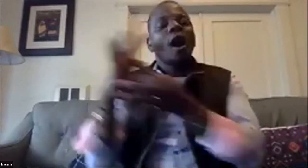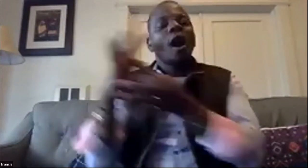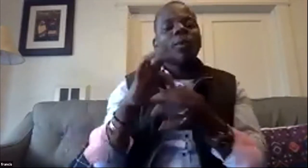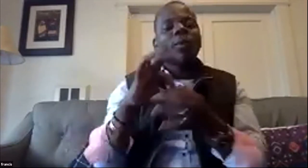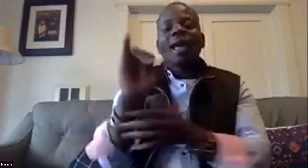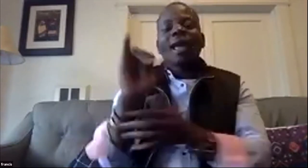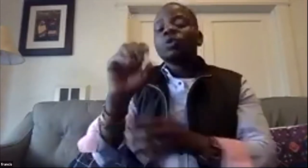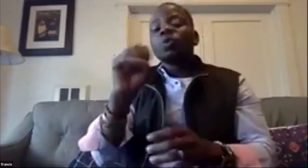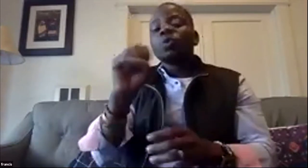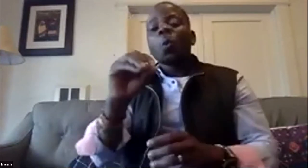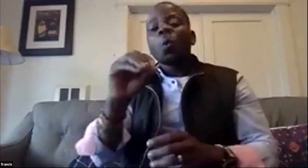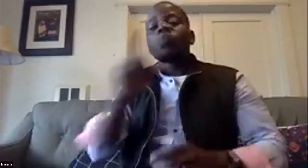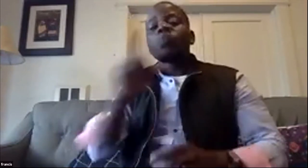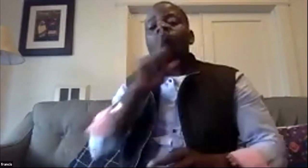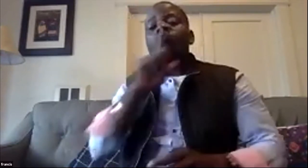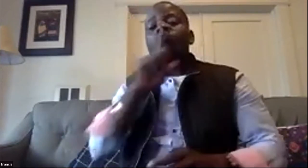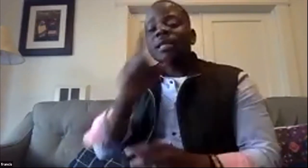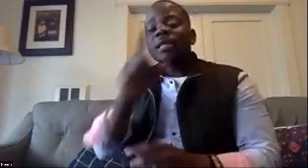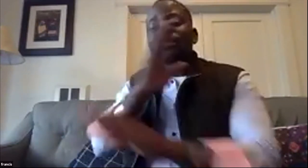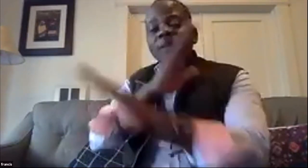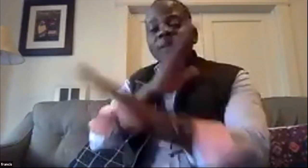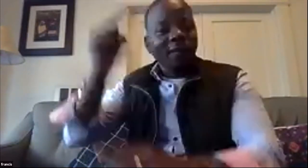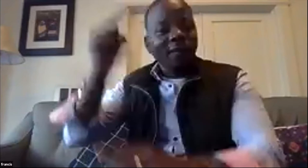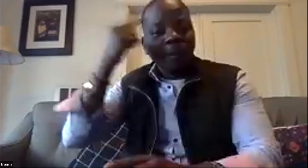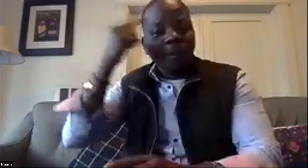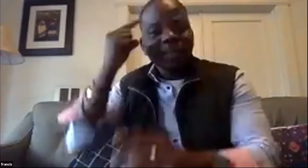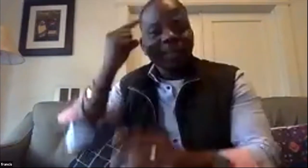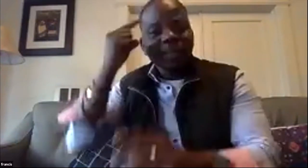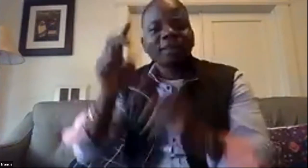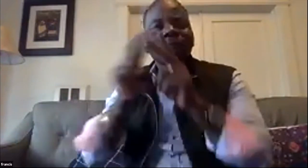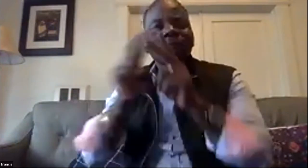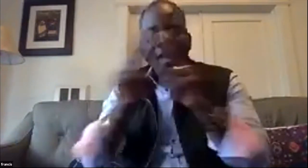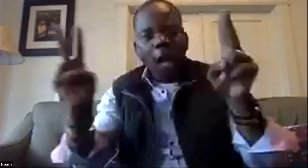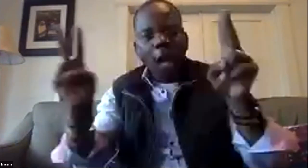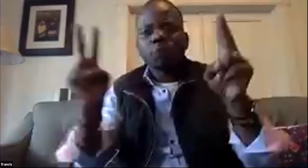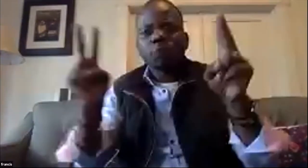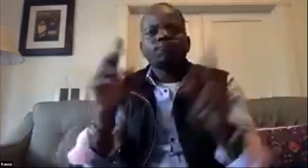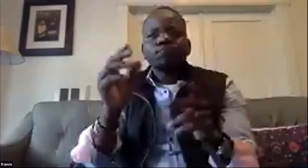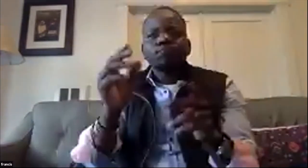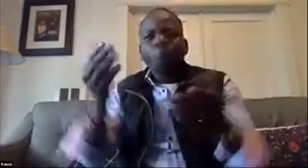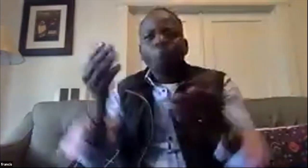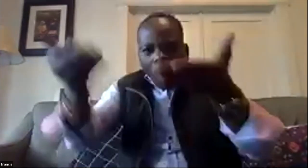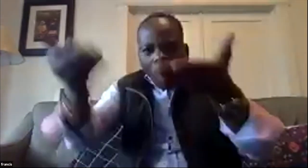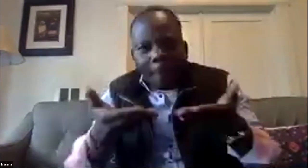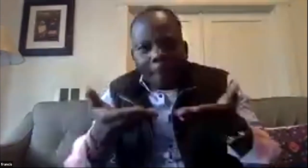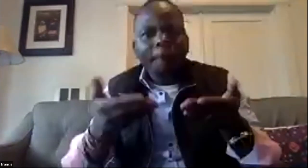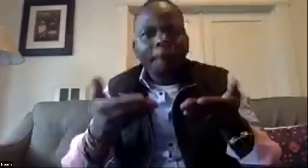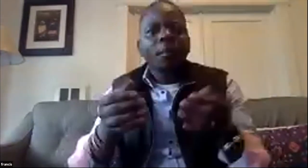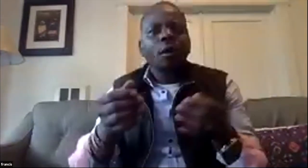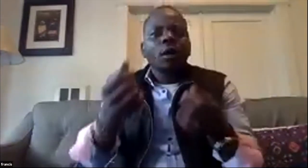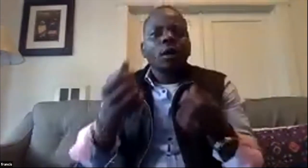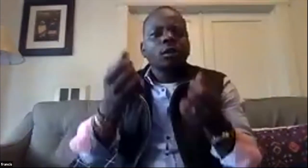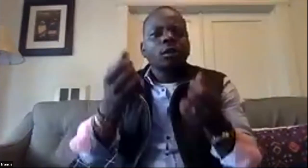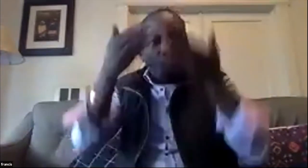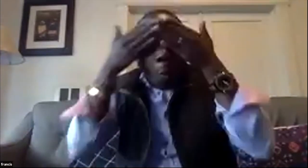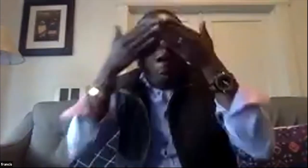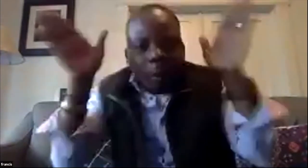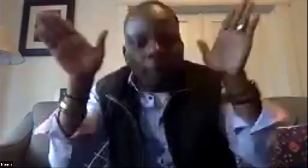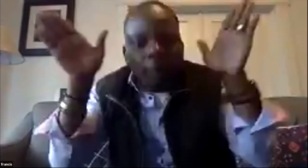so sustainable goals is probably related to the ilo too and zambian government